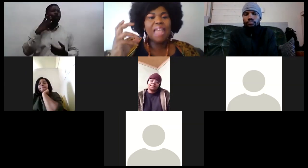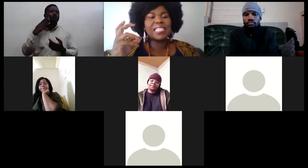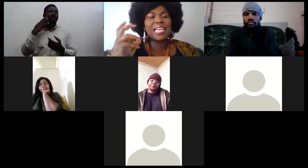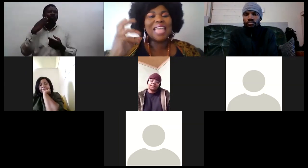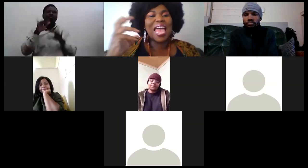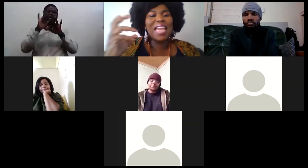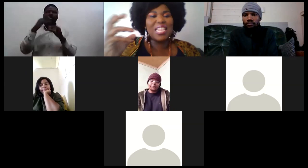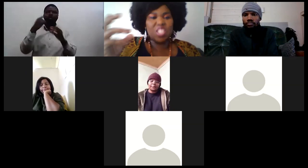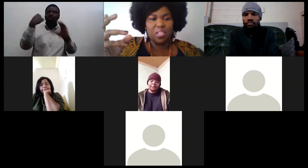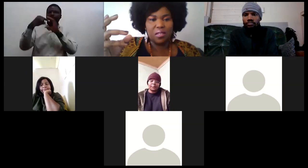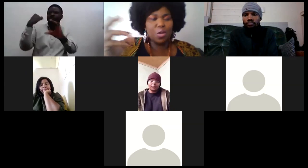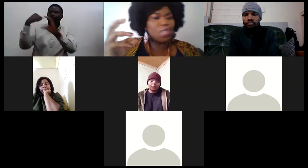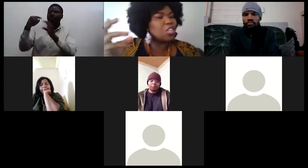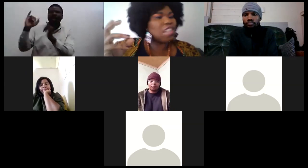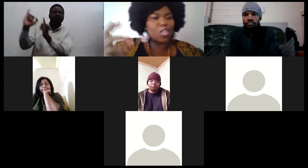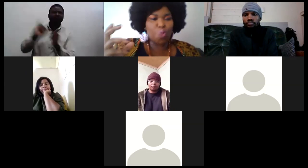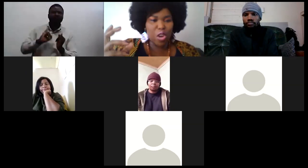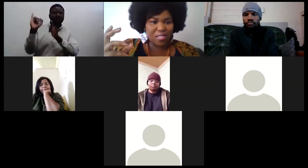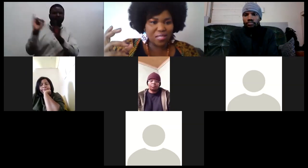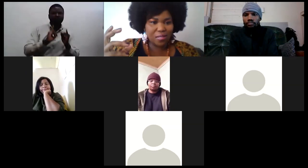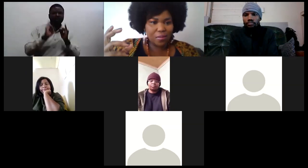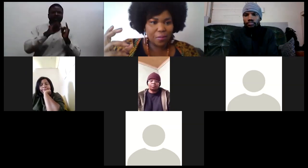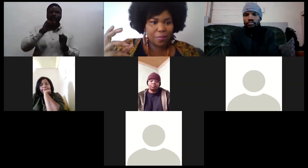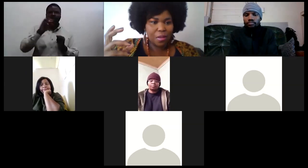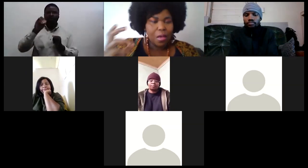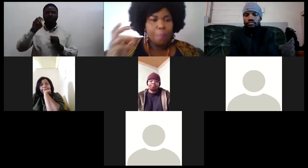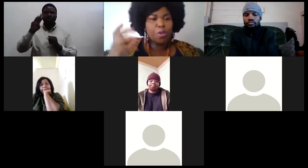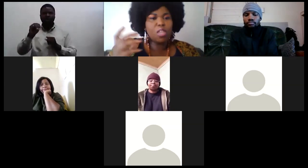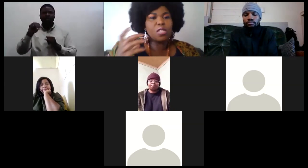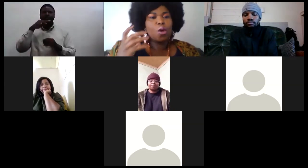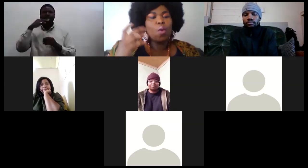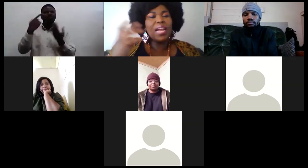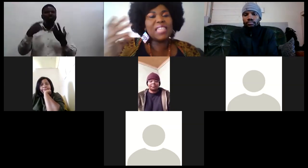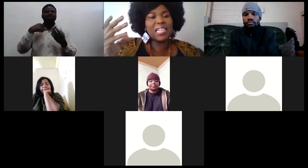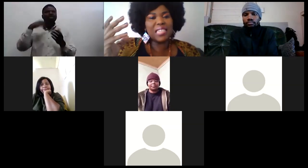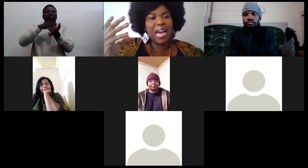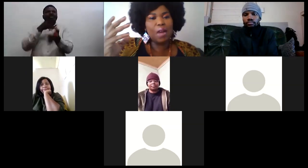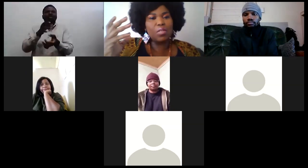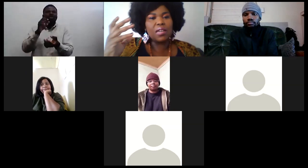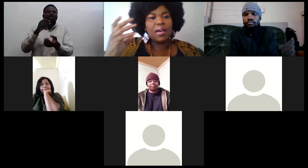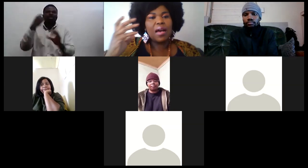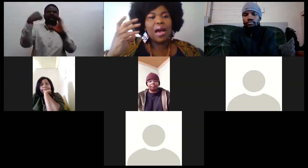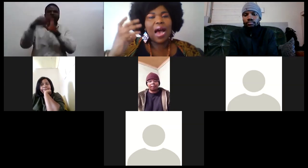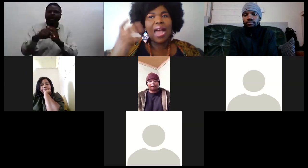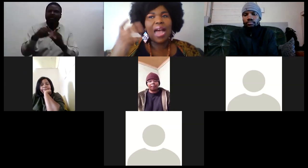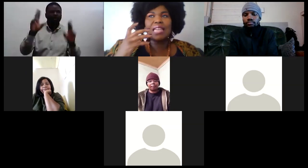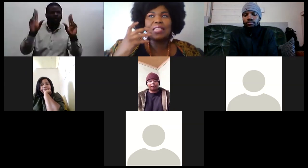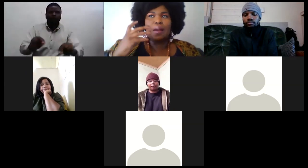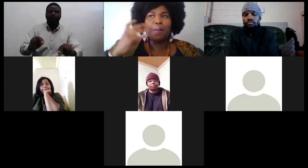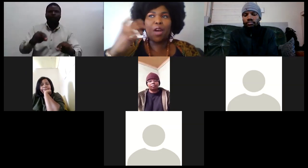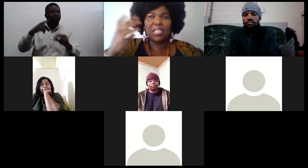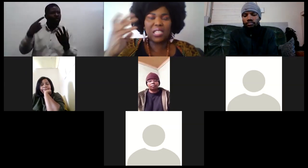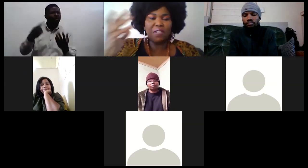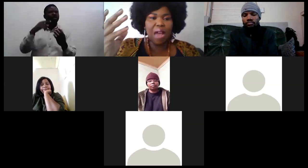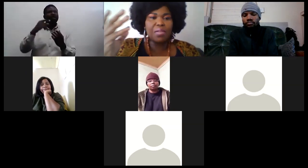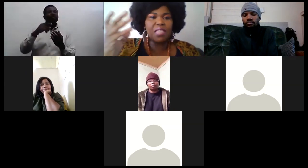i sent energy it was not just words because when i send it out i send